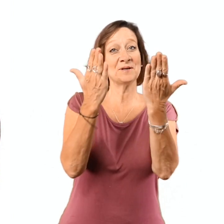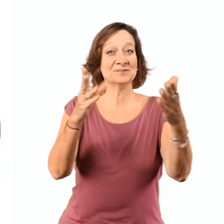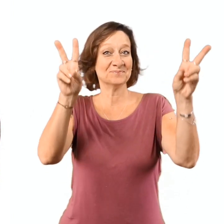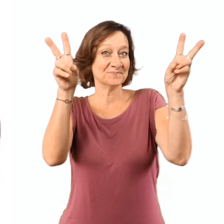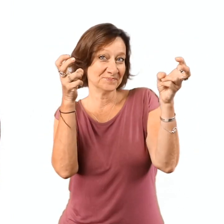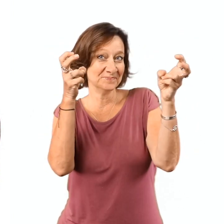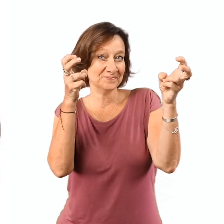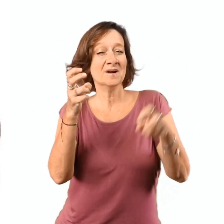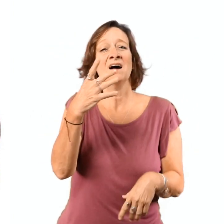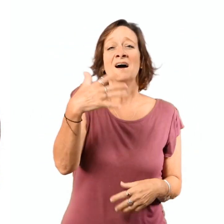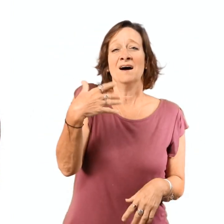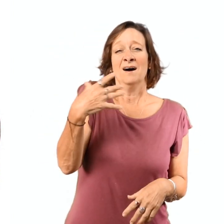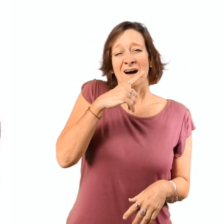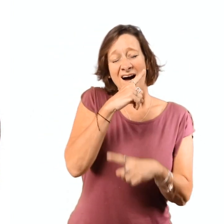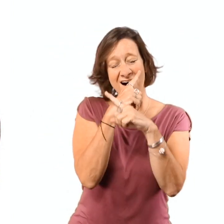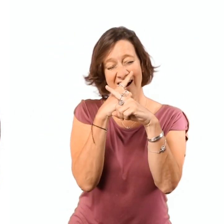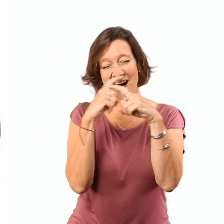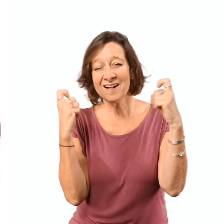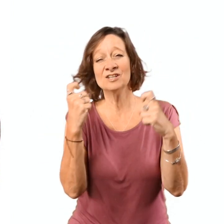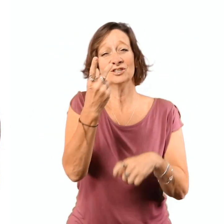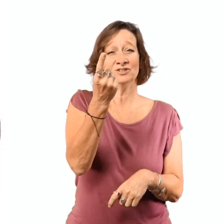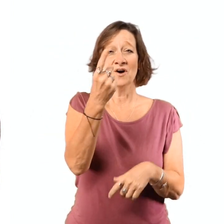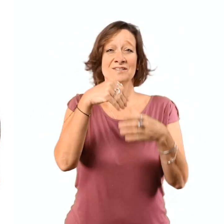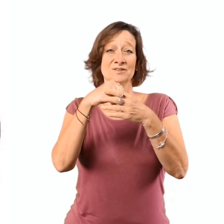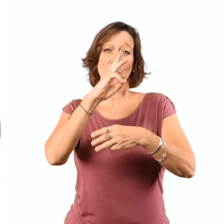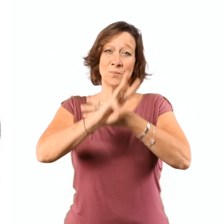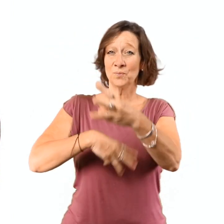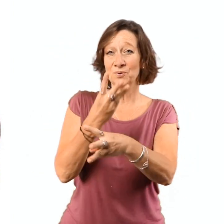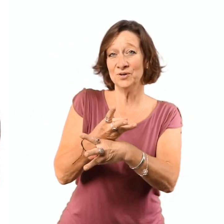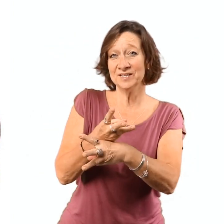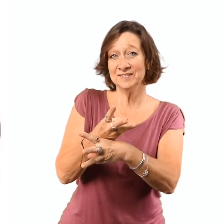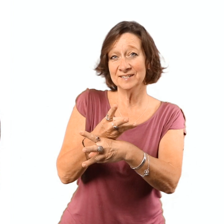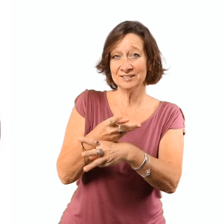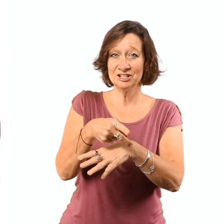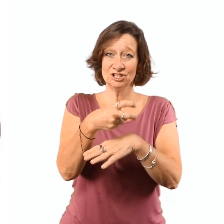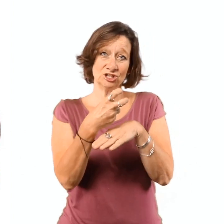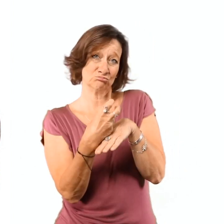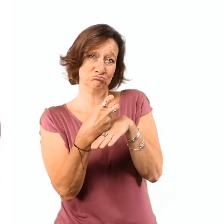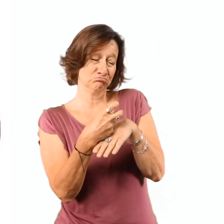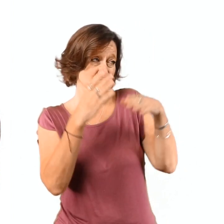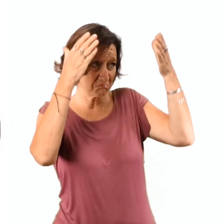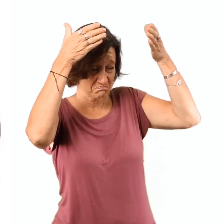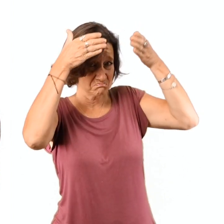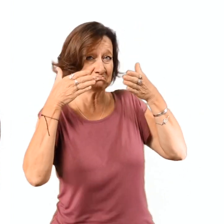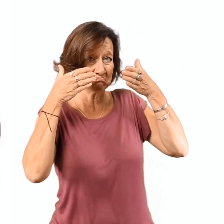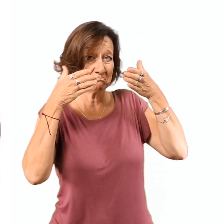This book is entitled, The Ugliest Dog in the World. Here she